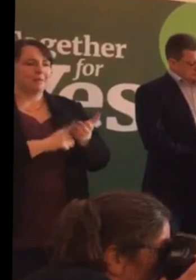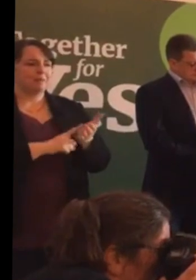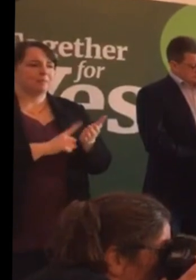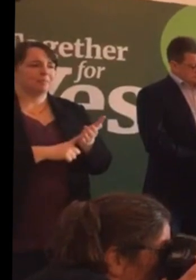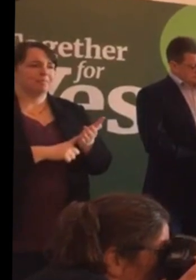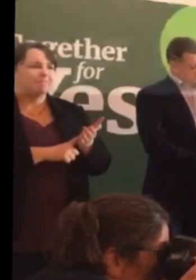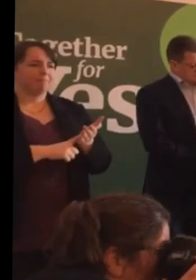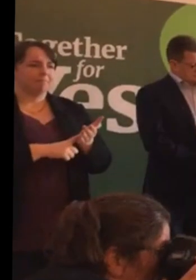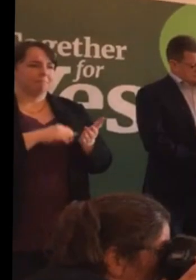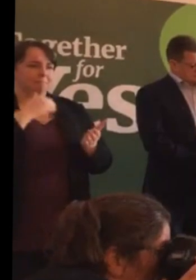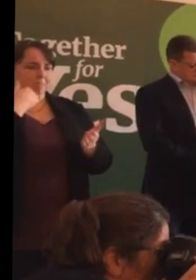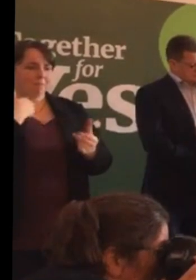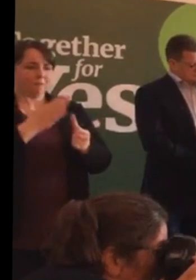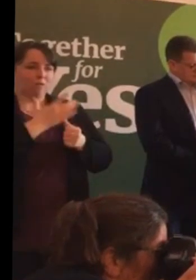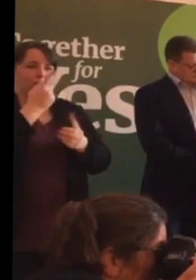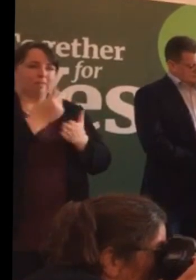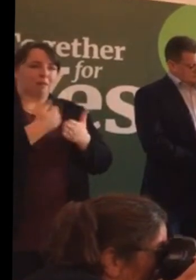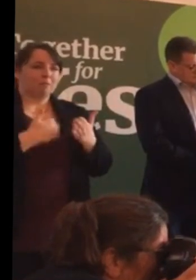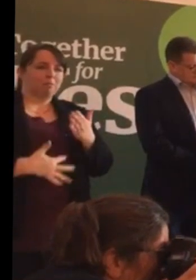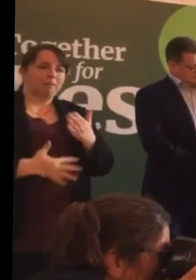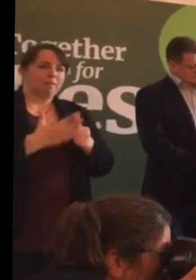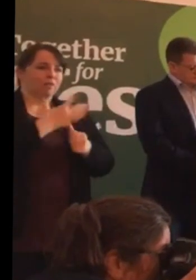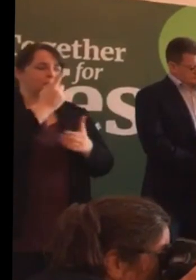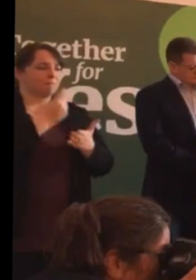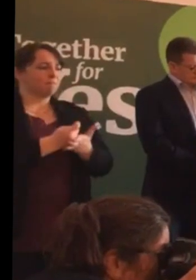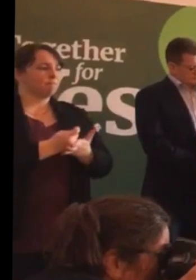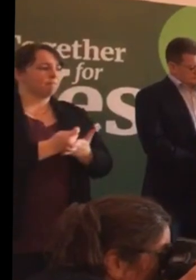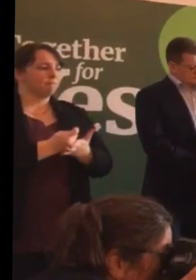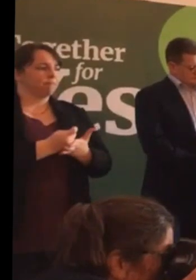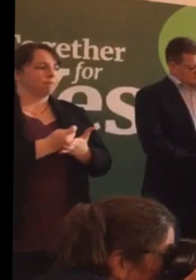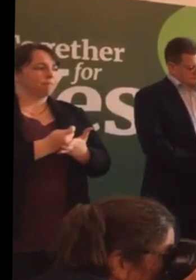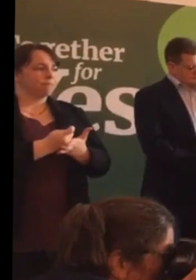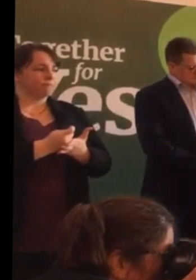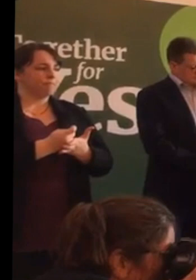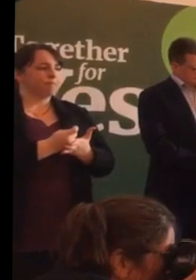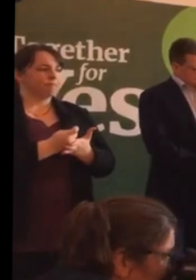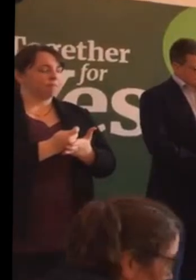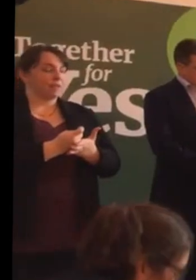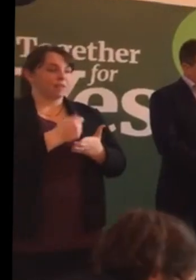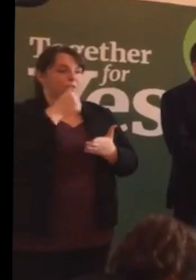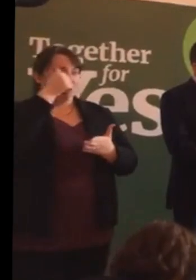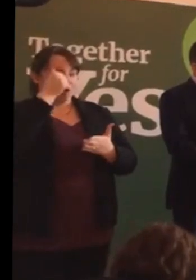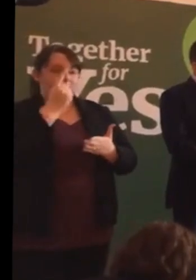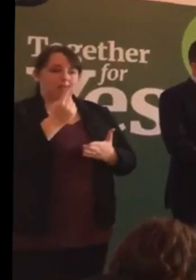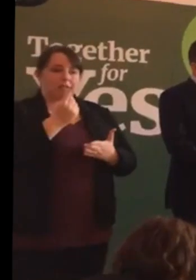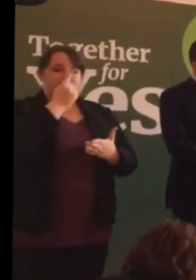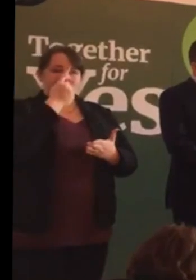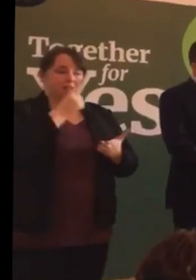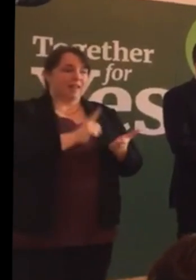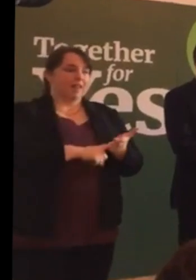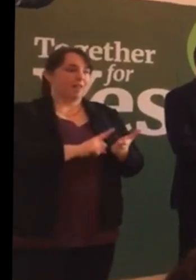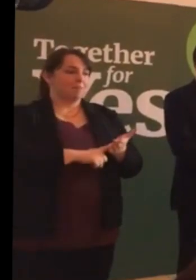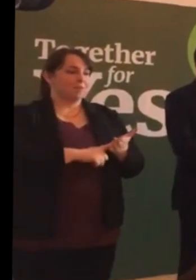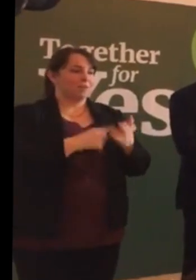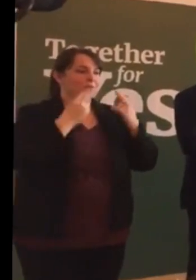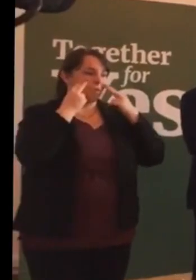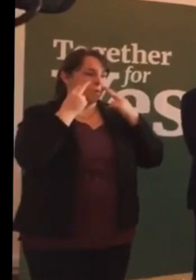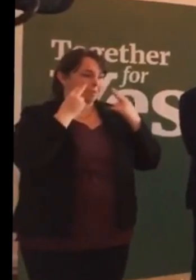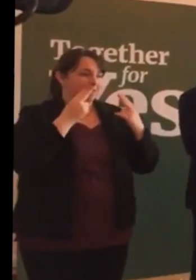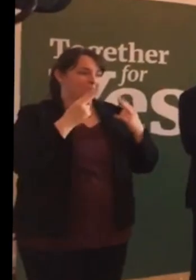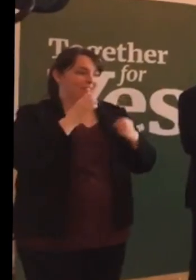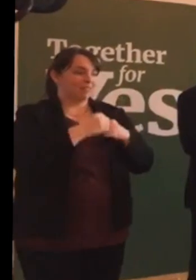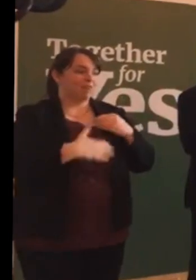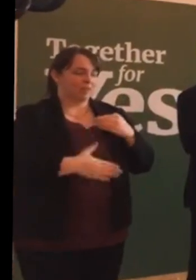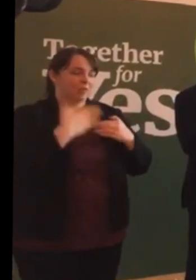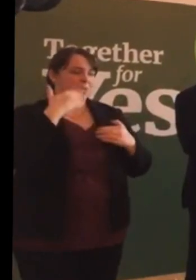because it was my first pregnancy. When you're facing labour under normal circumstances, you